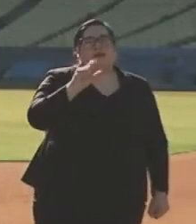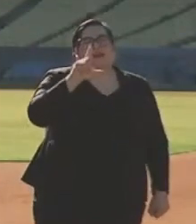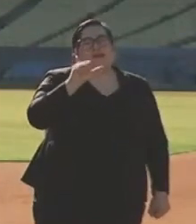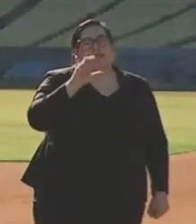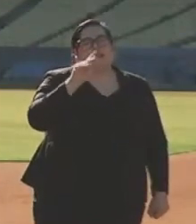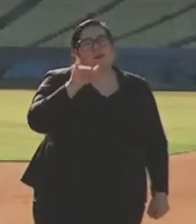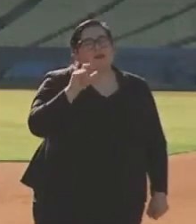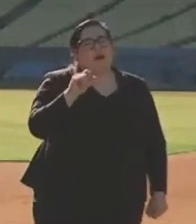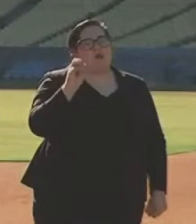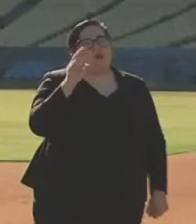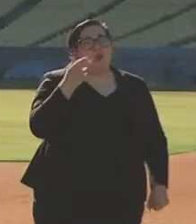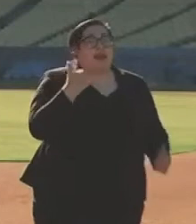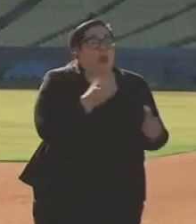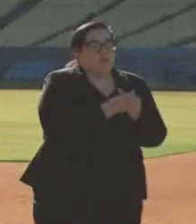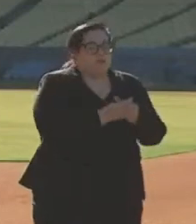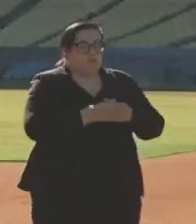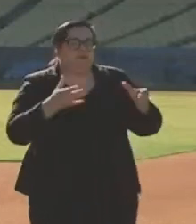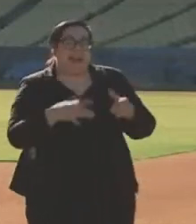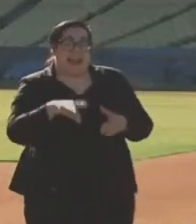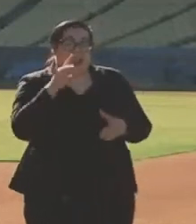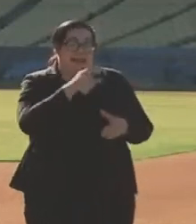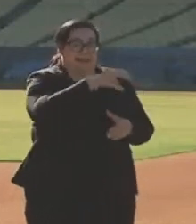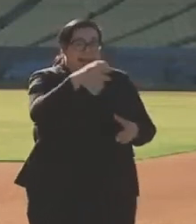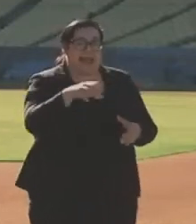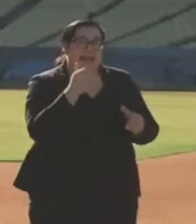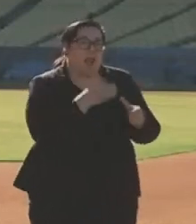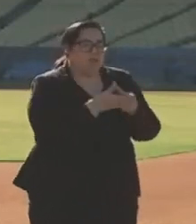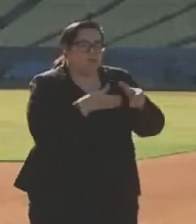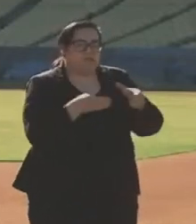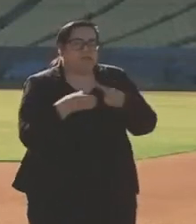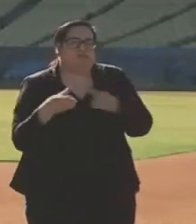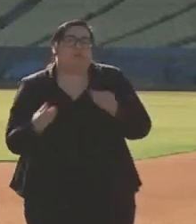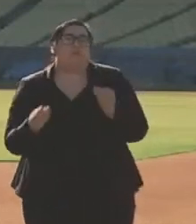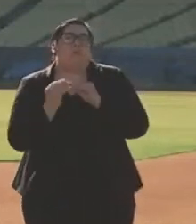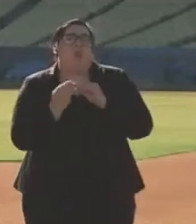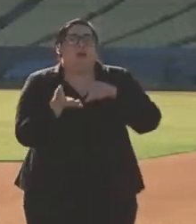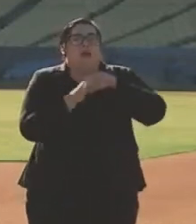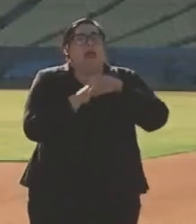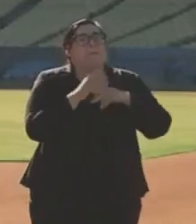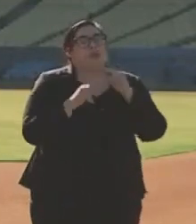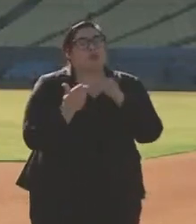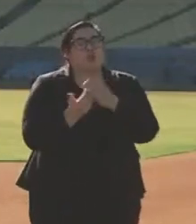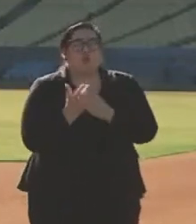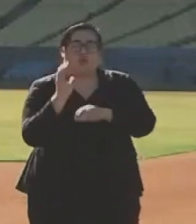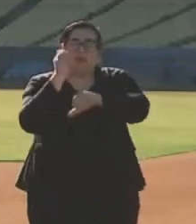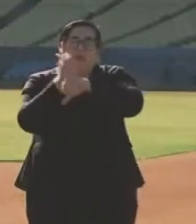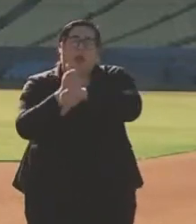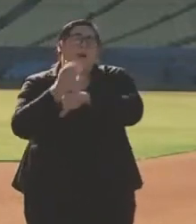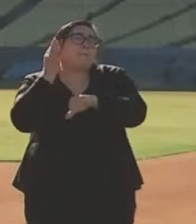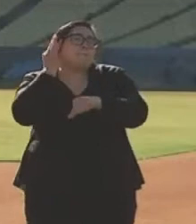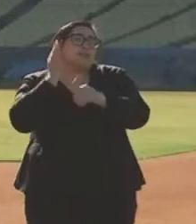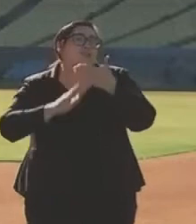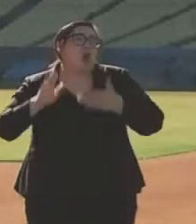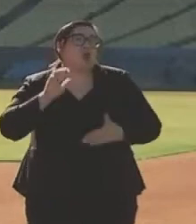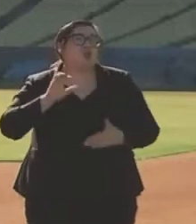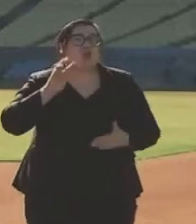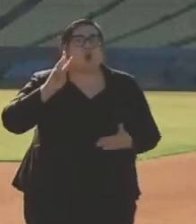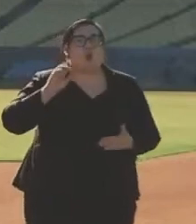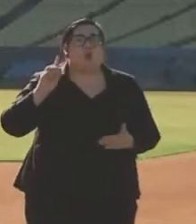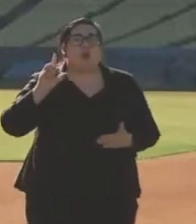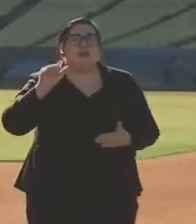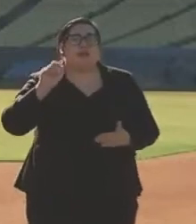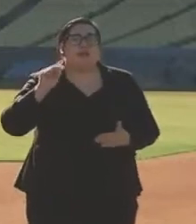capacity at eight sites. We're adding mobile teams. And we're building a new site at Pierce College in Woodland Hills. So again, coronavirus